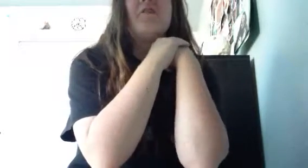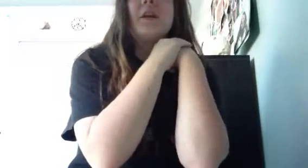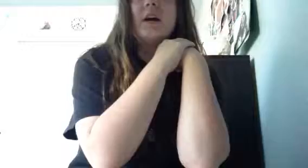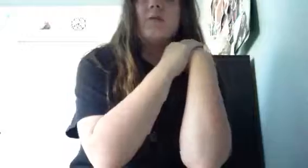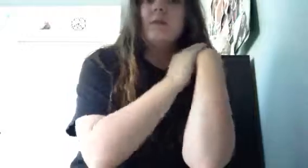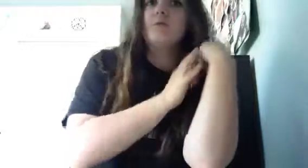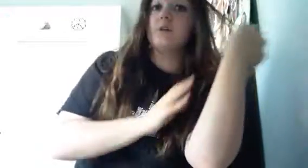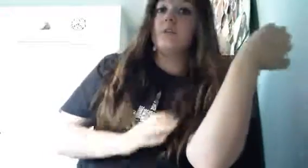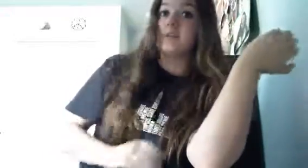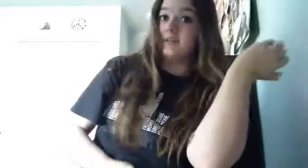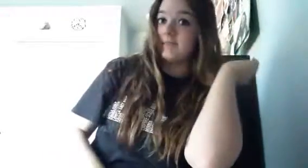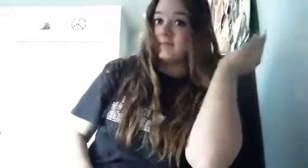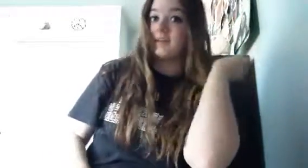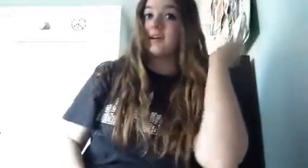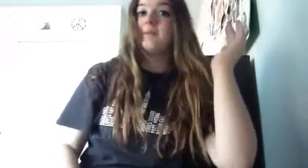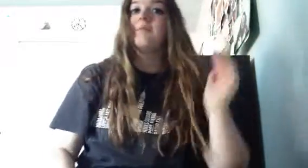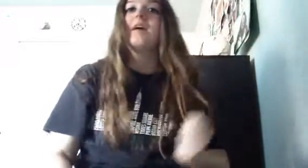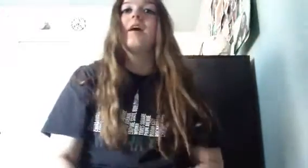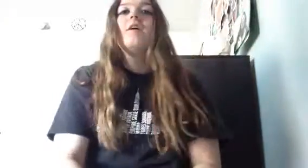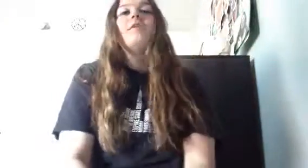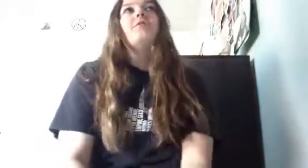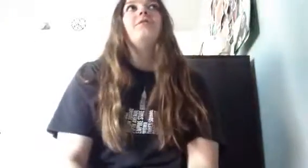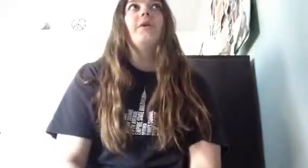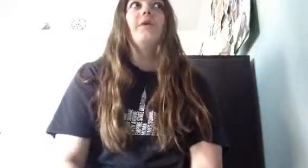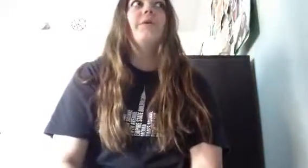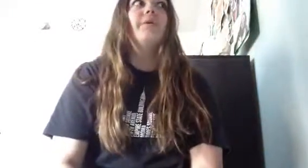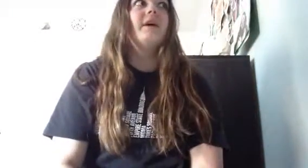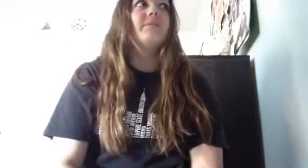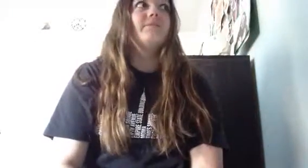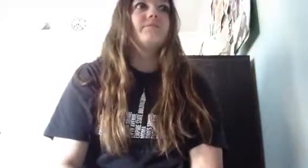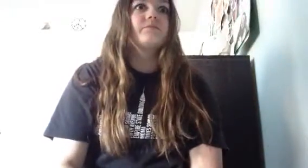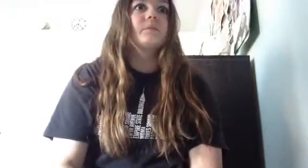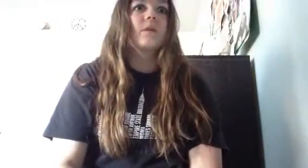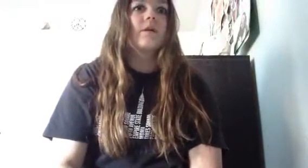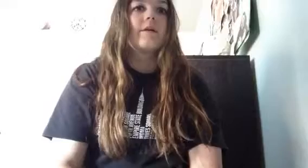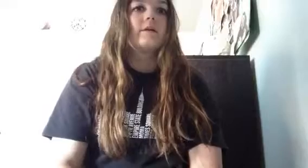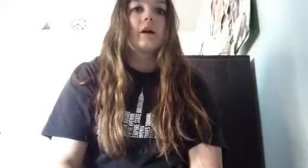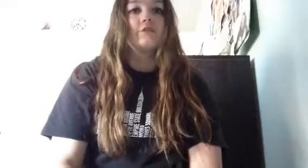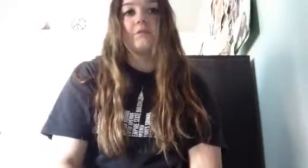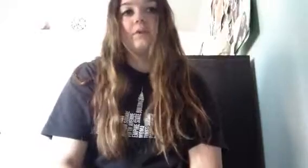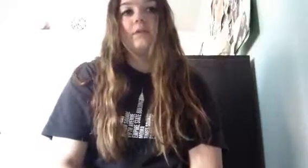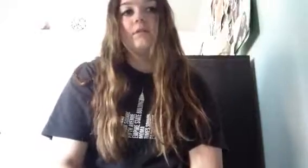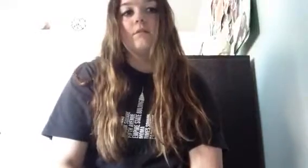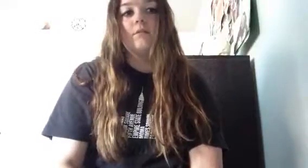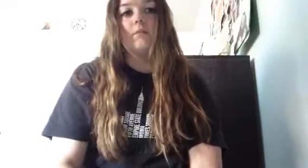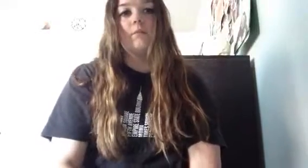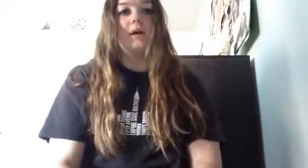freaked out when i was driving yesterday so i was with my my